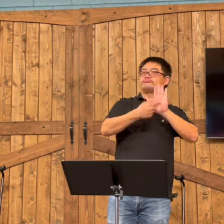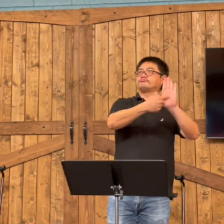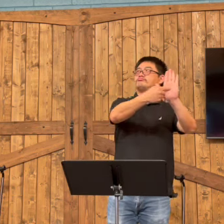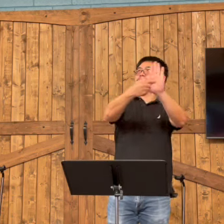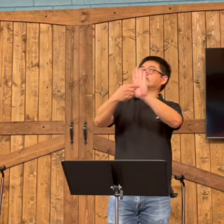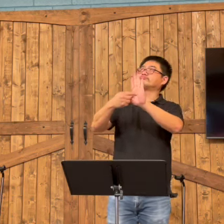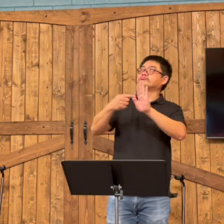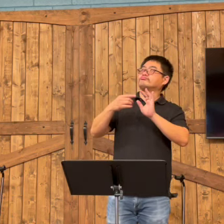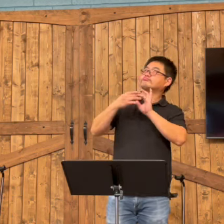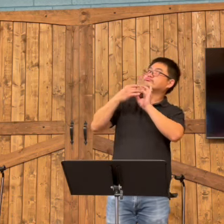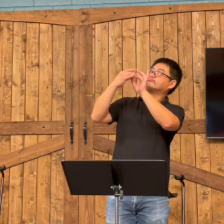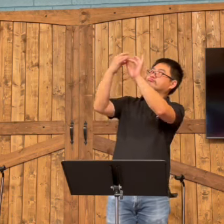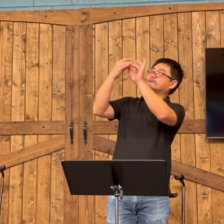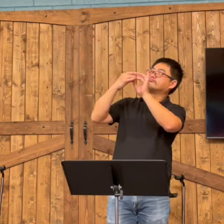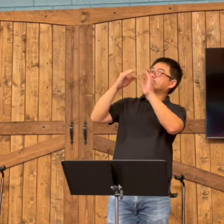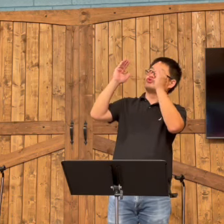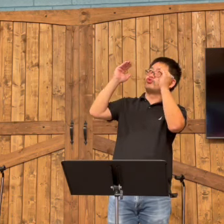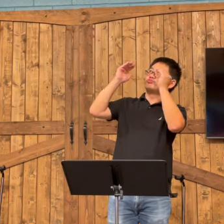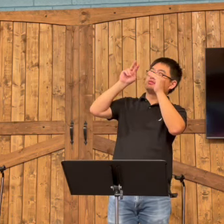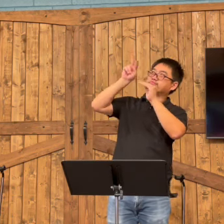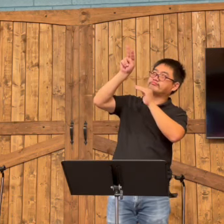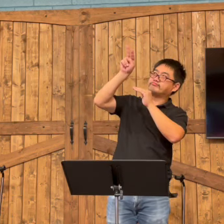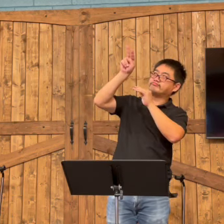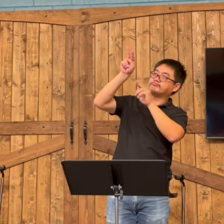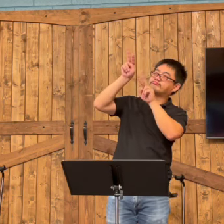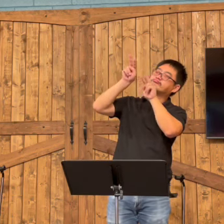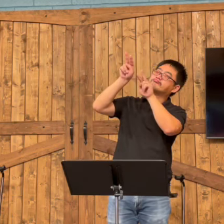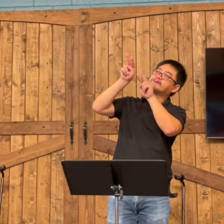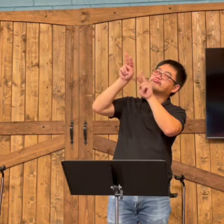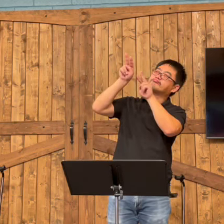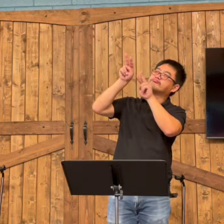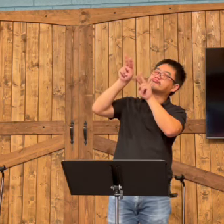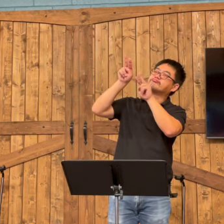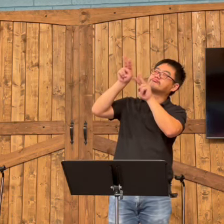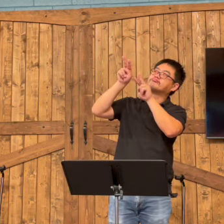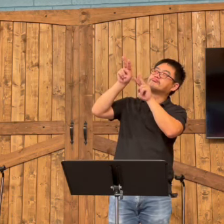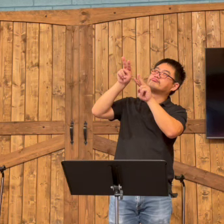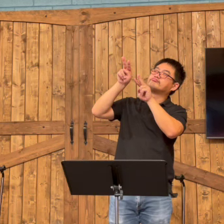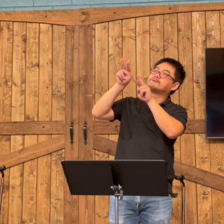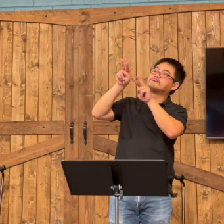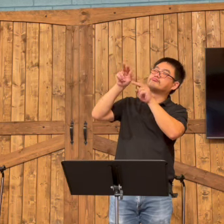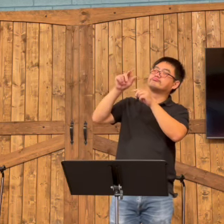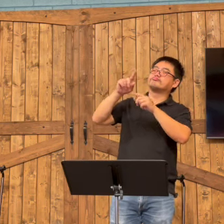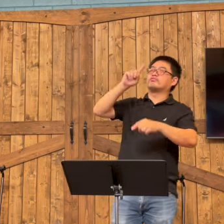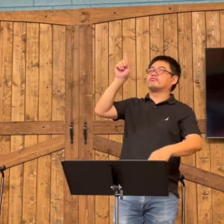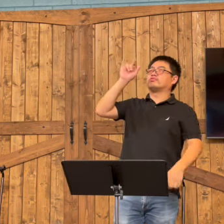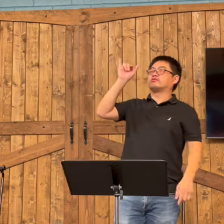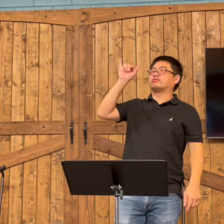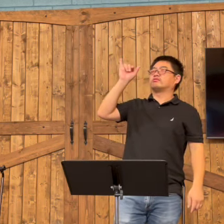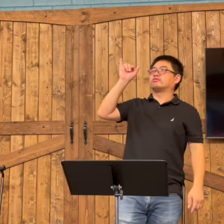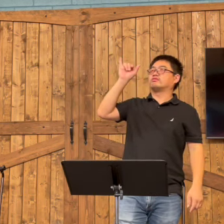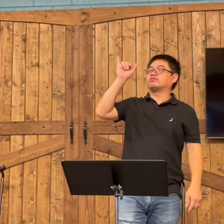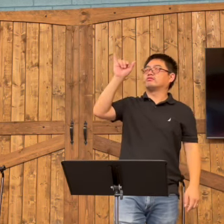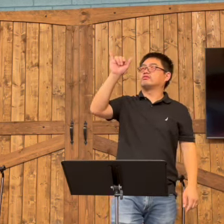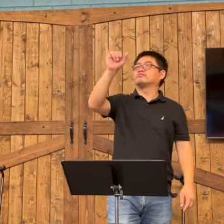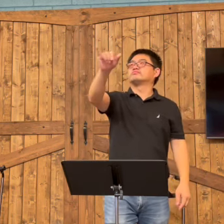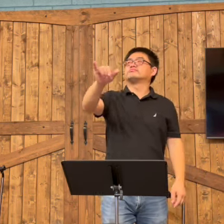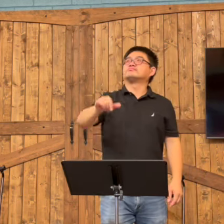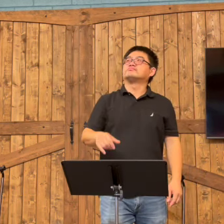repent. And to change our ways. That you are our hope. We need to depend on you. And you are our hope. And look to you for